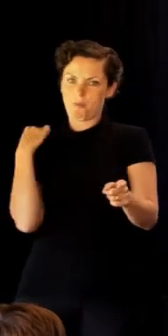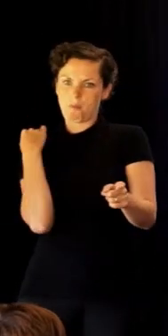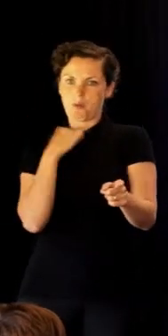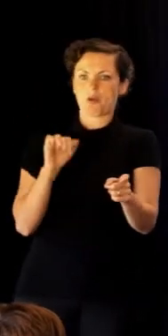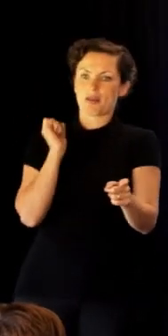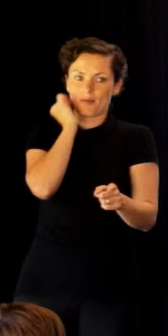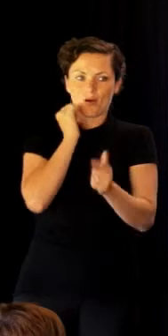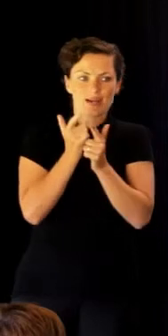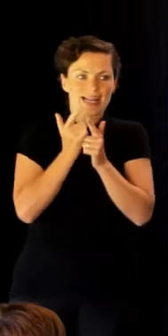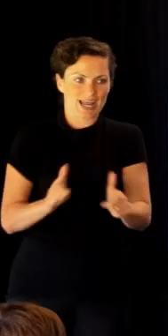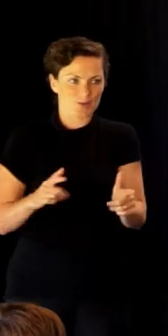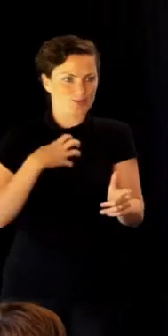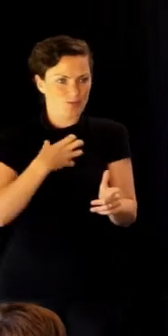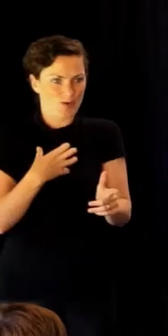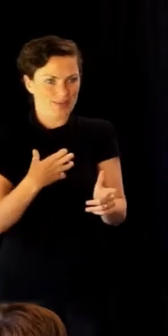further than I already have.